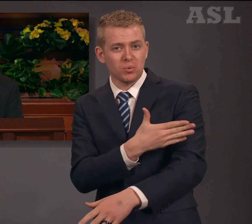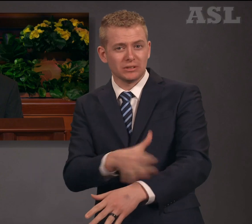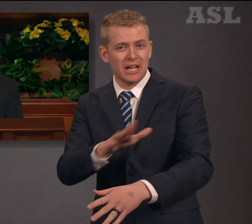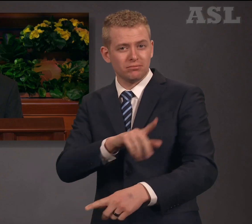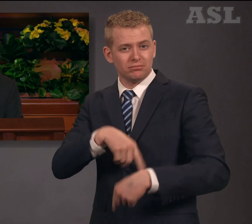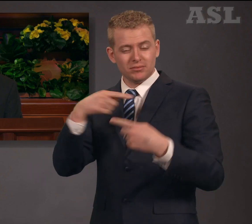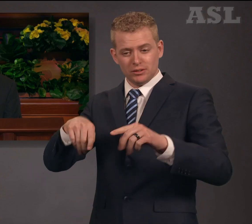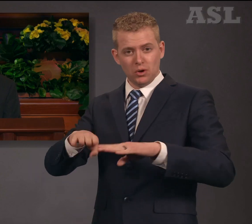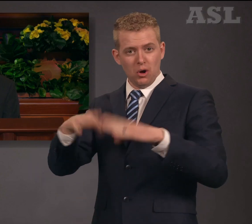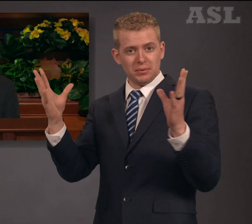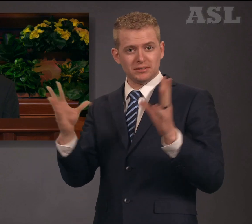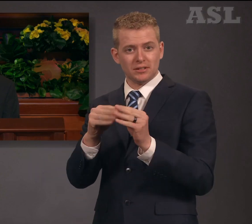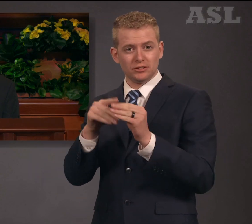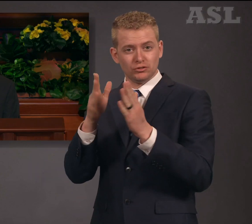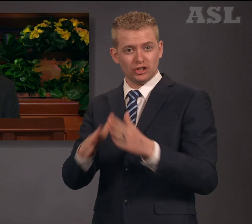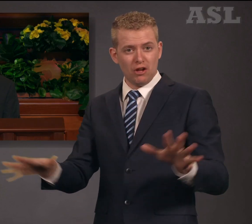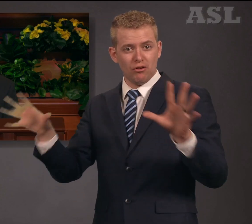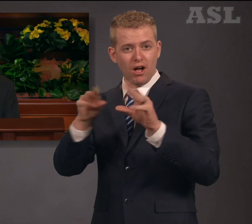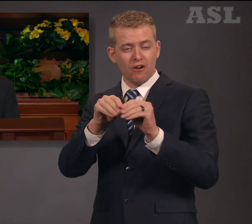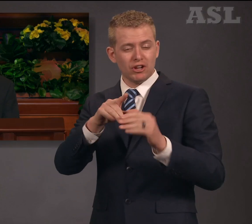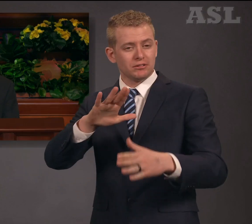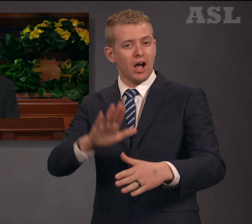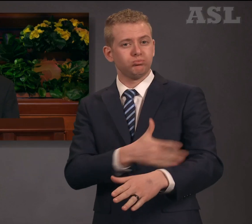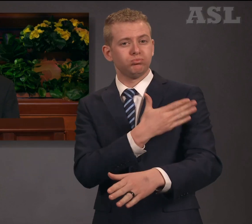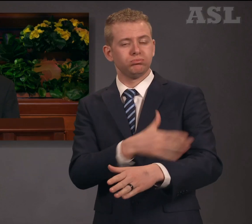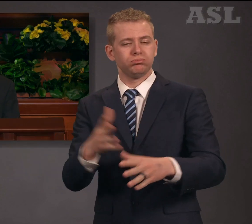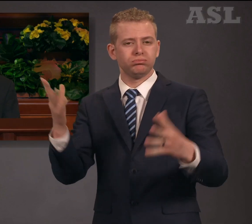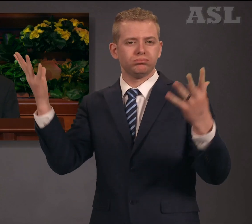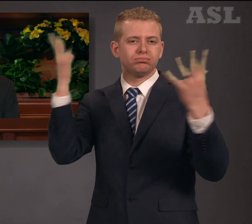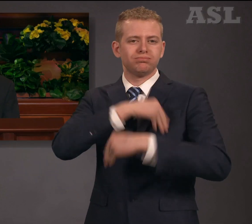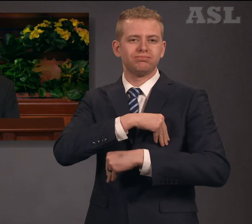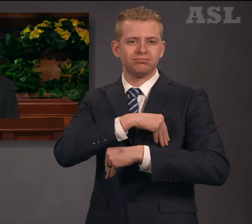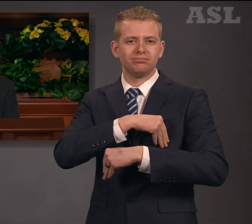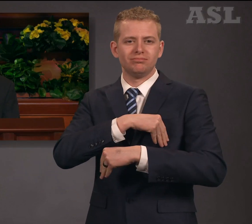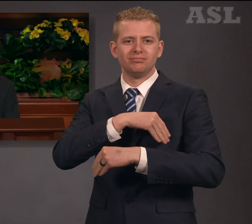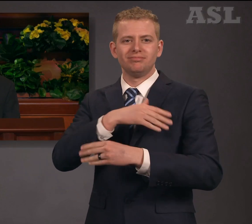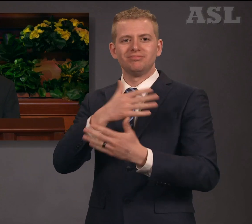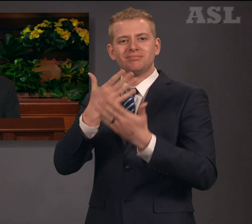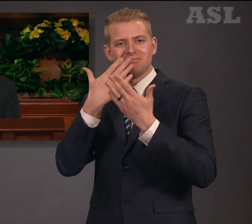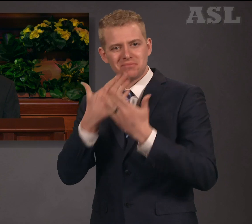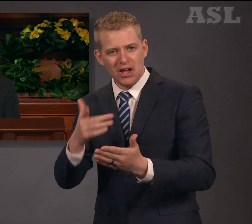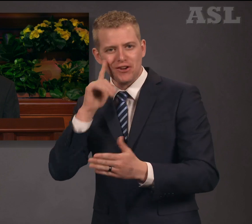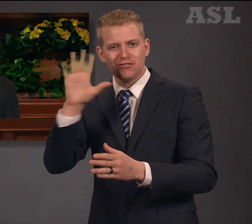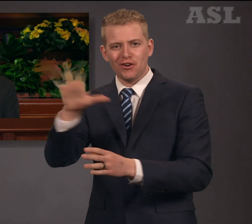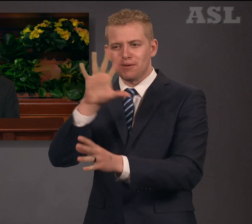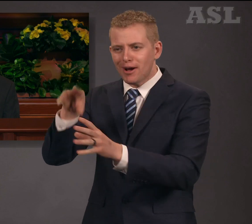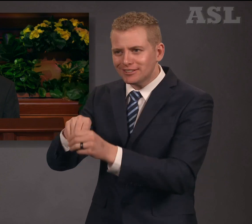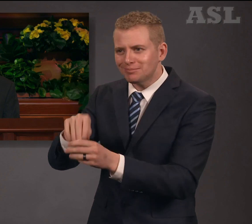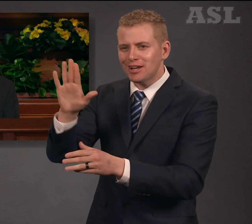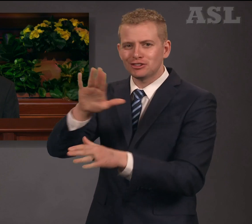of General Conference. We thank you for your participation